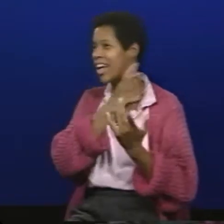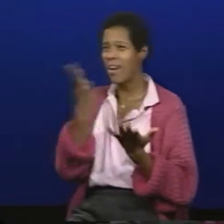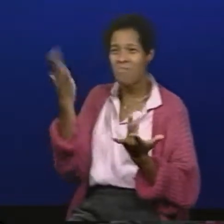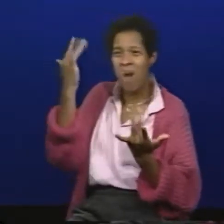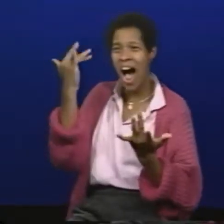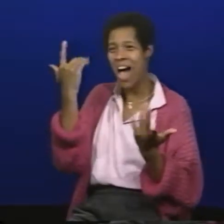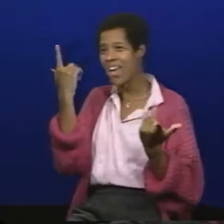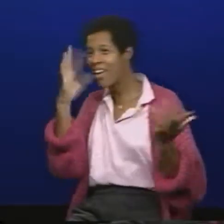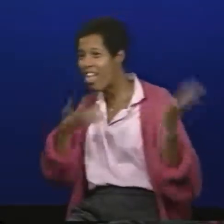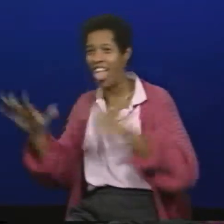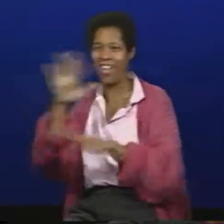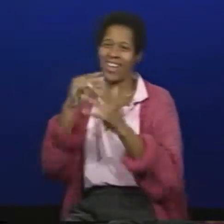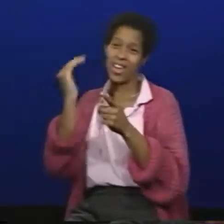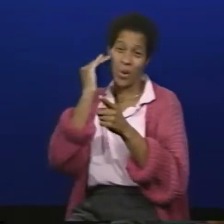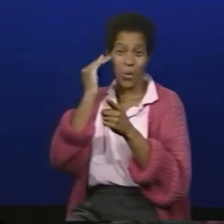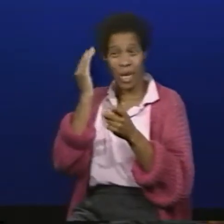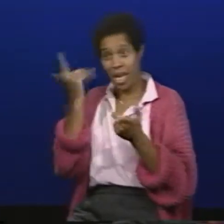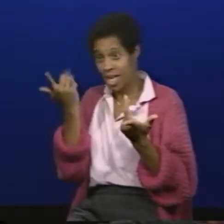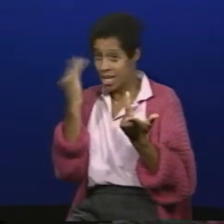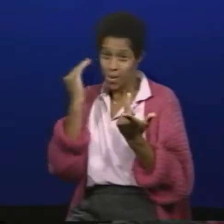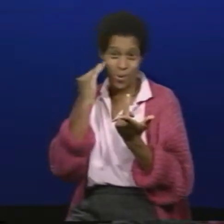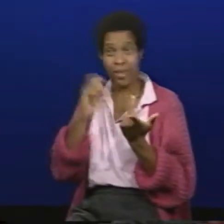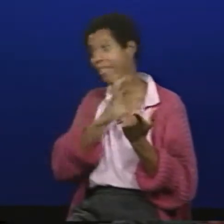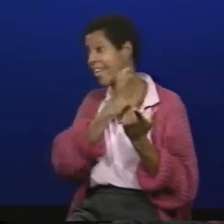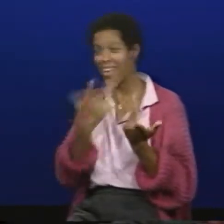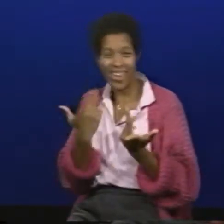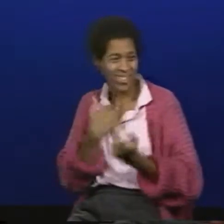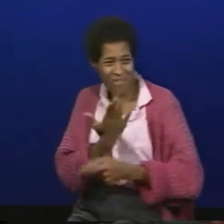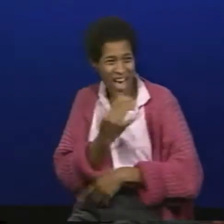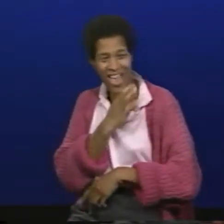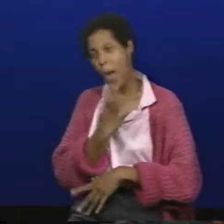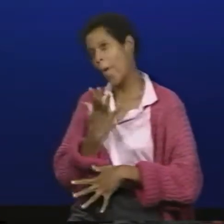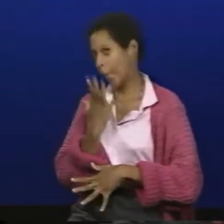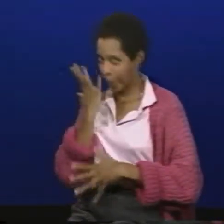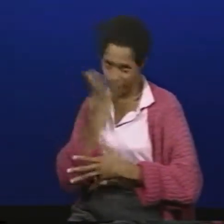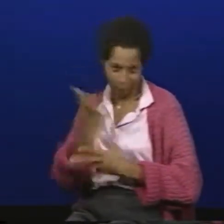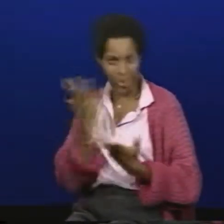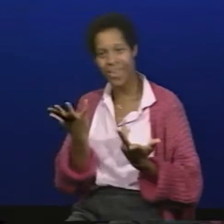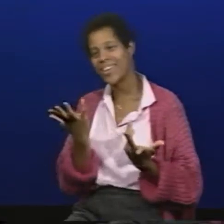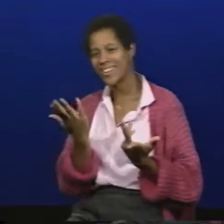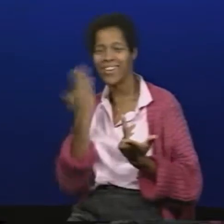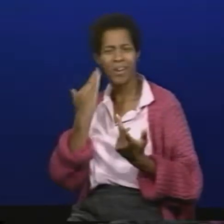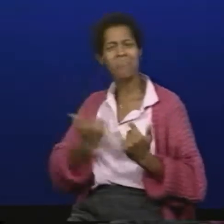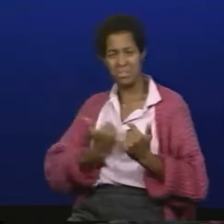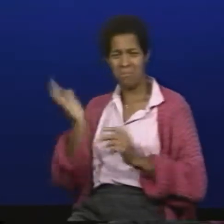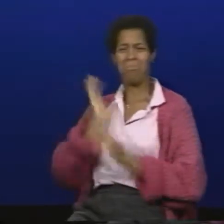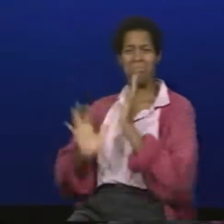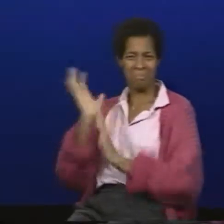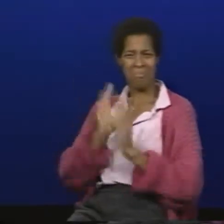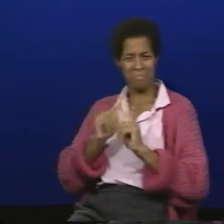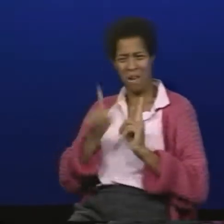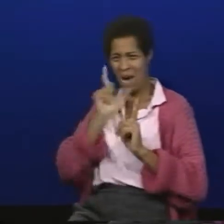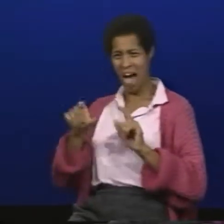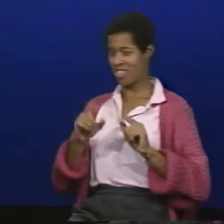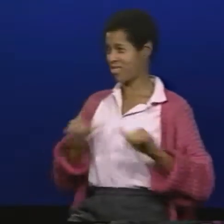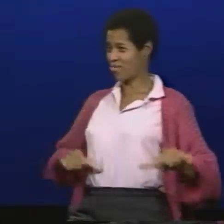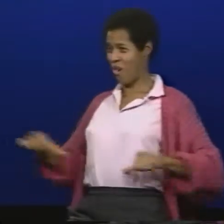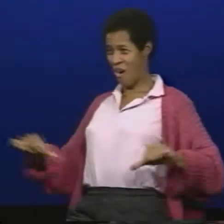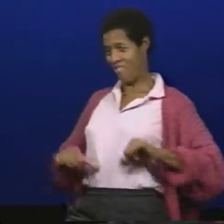who are still kind of nervous and not really comfortable with with college life they're really kind of braggarts and show